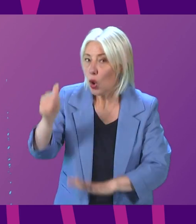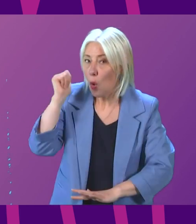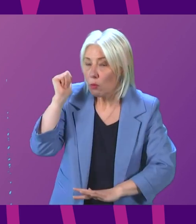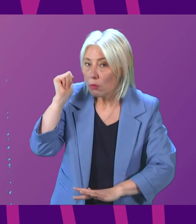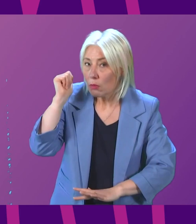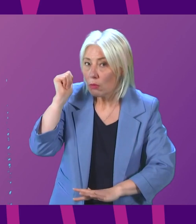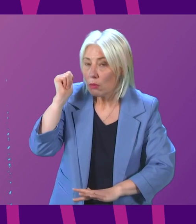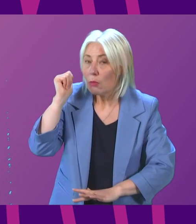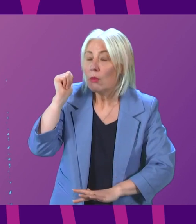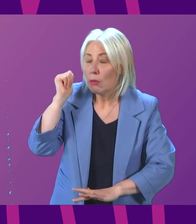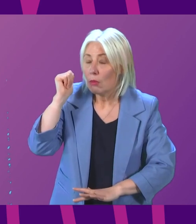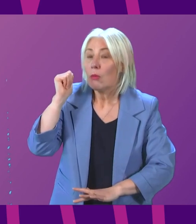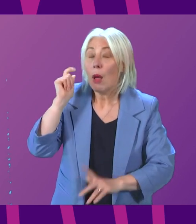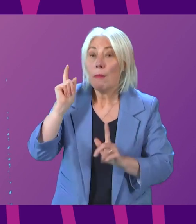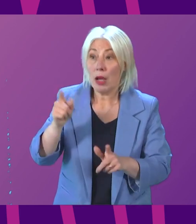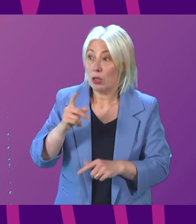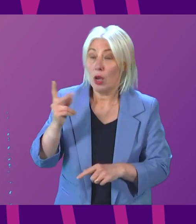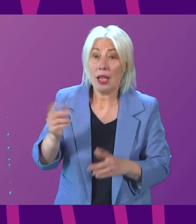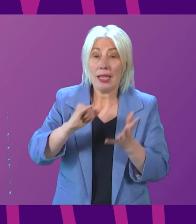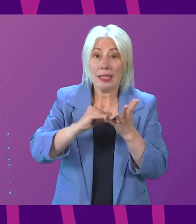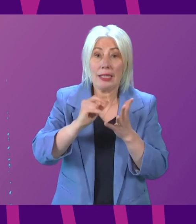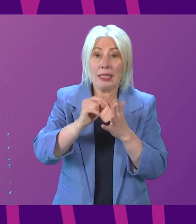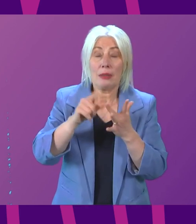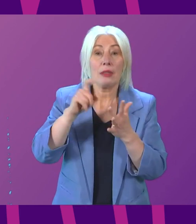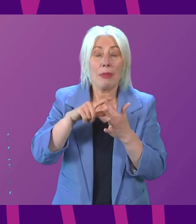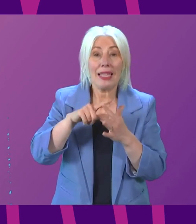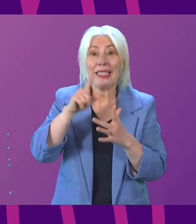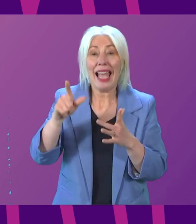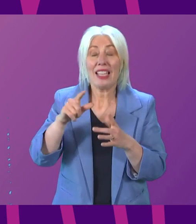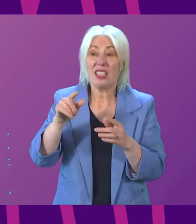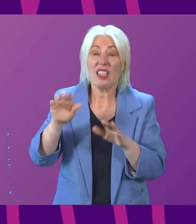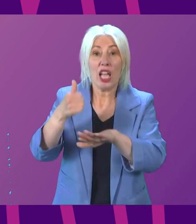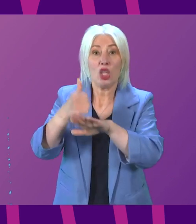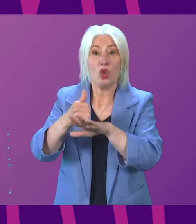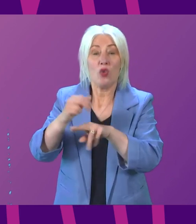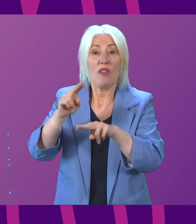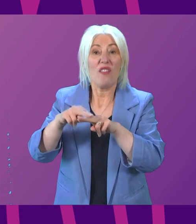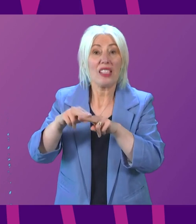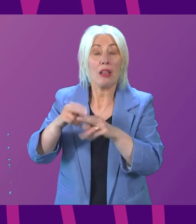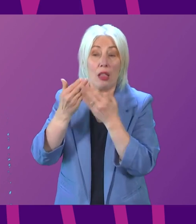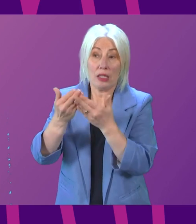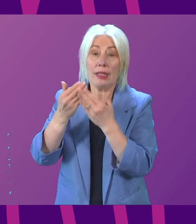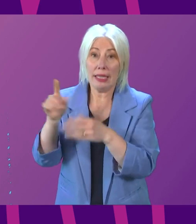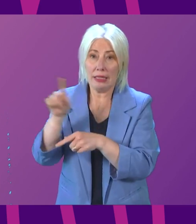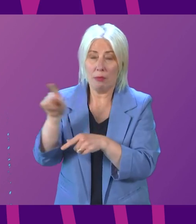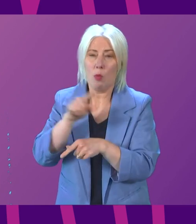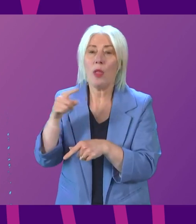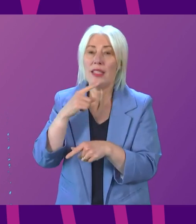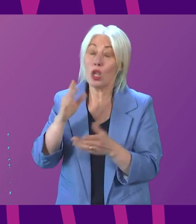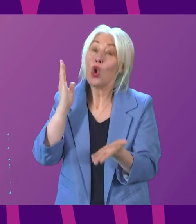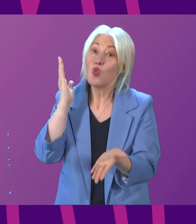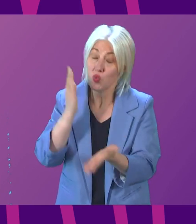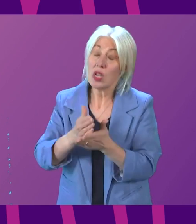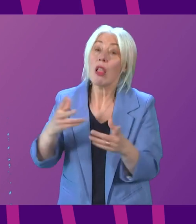ago. At the same time, both SPICE and the Institute for Fiscal Studies are telling us that we will see real terms cuts,